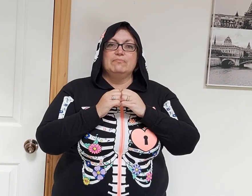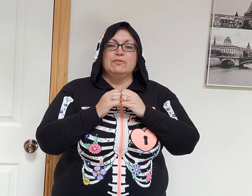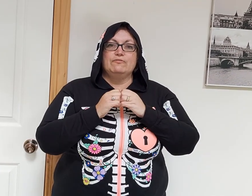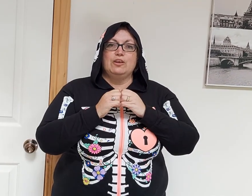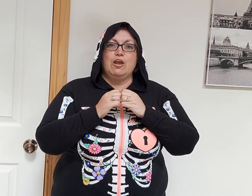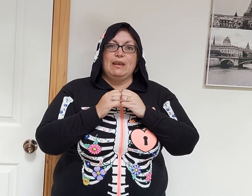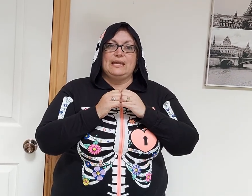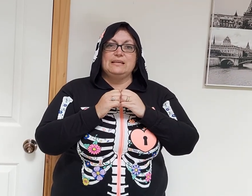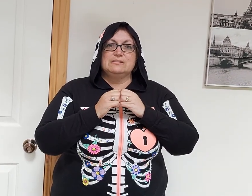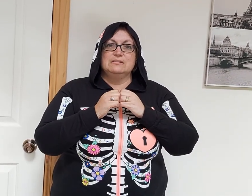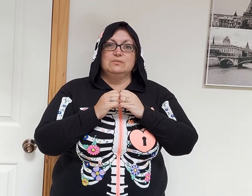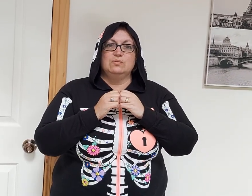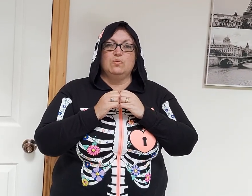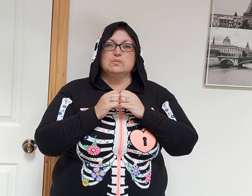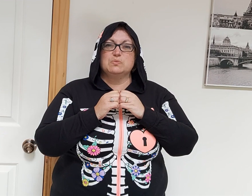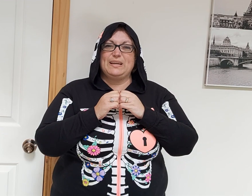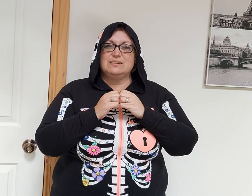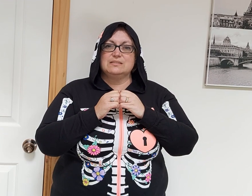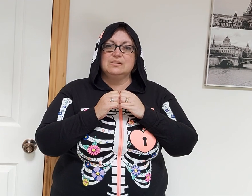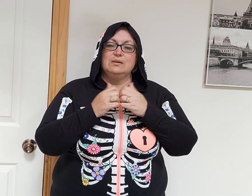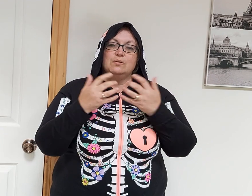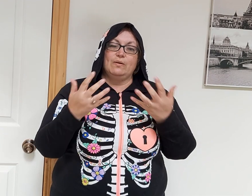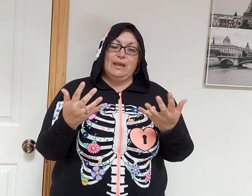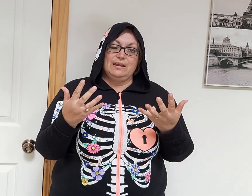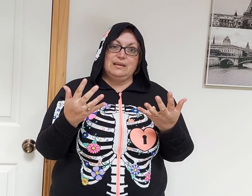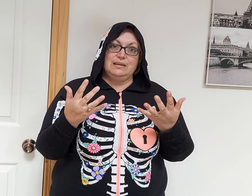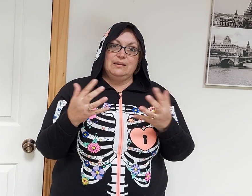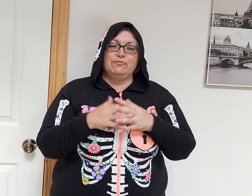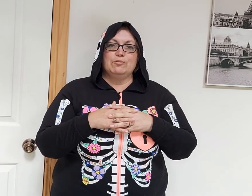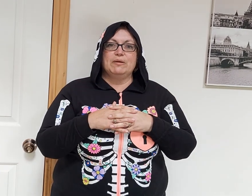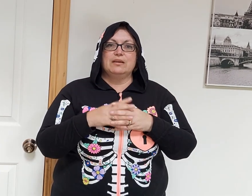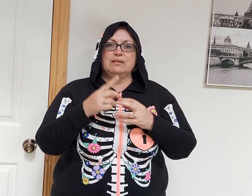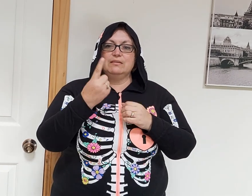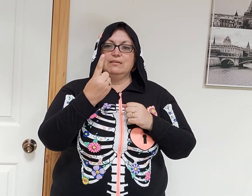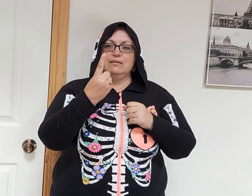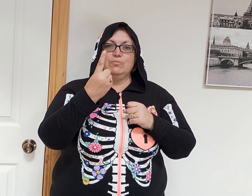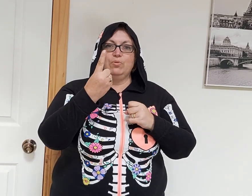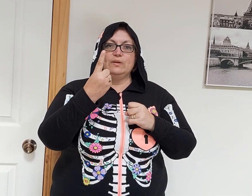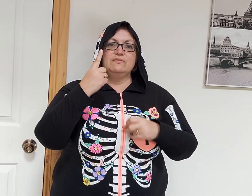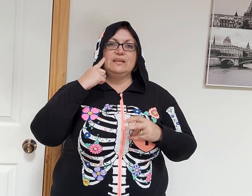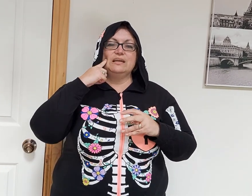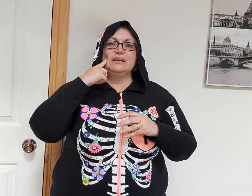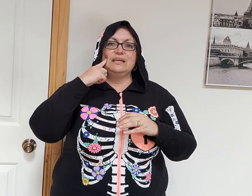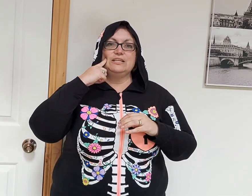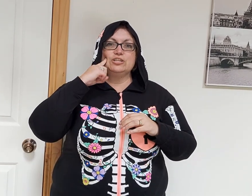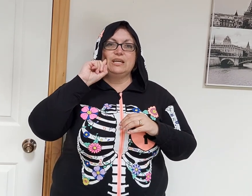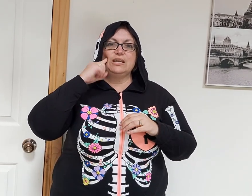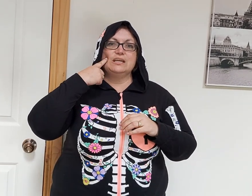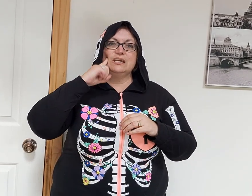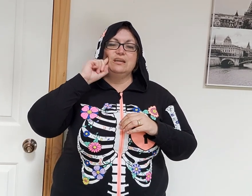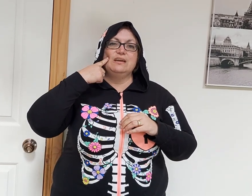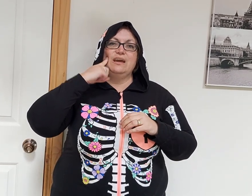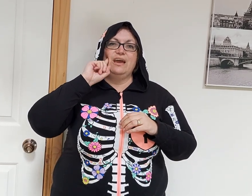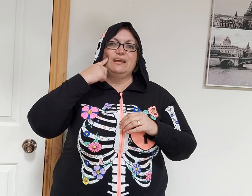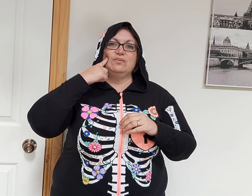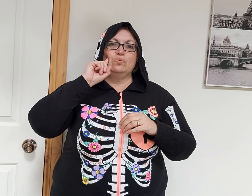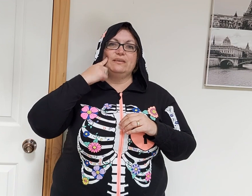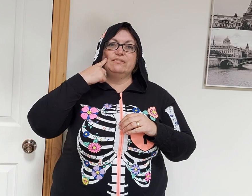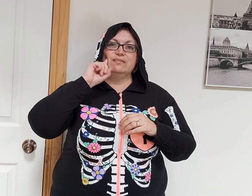For lollies or sweets or candy if you're American, point a finger in your cheek and twist.